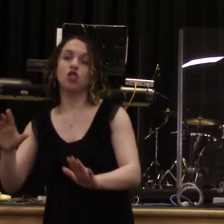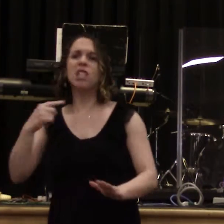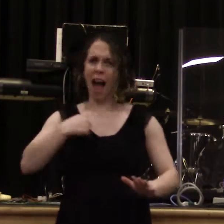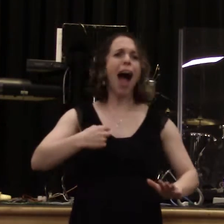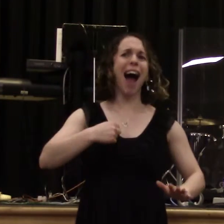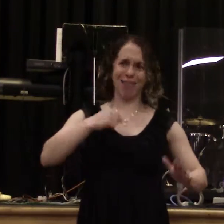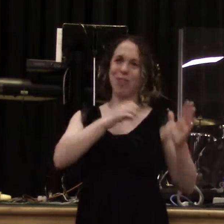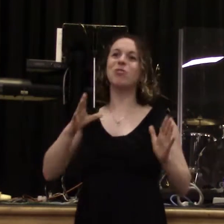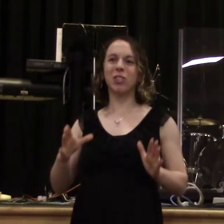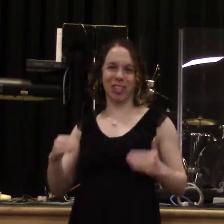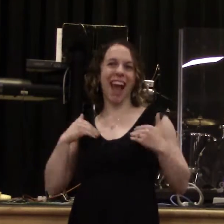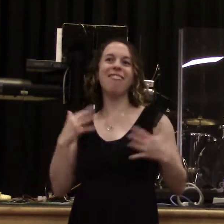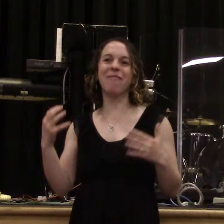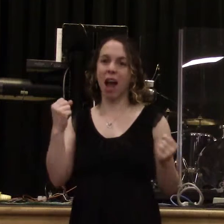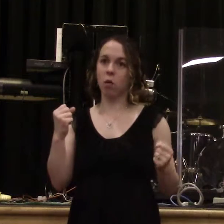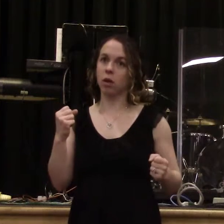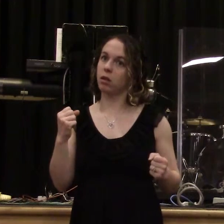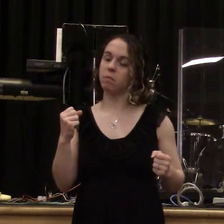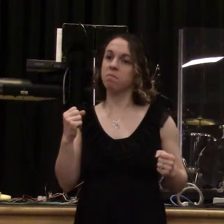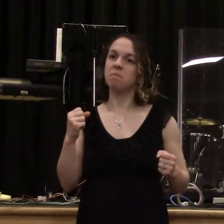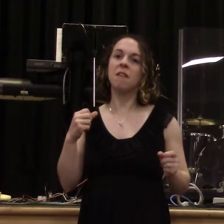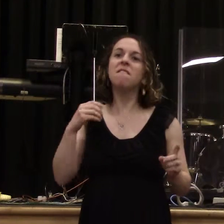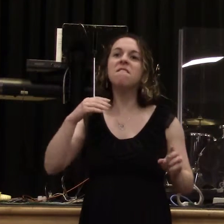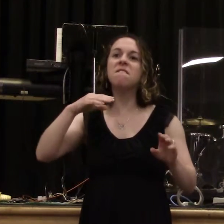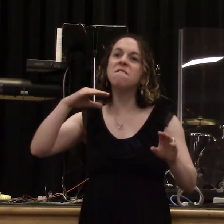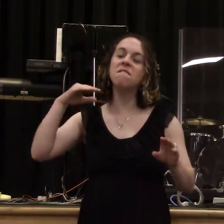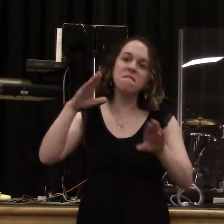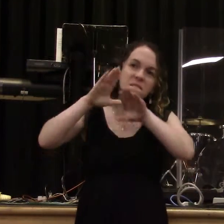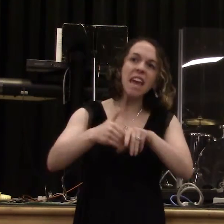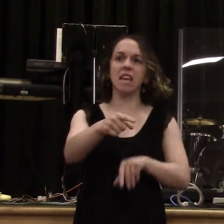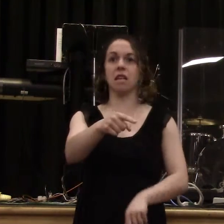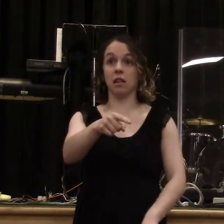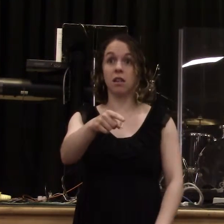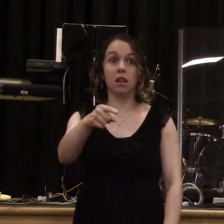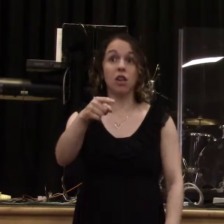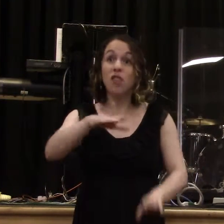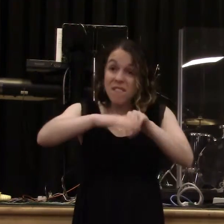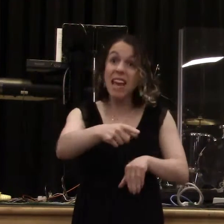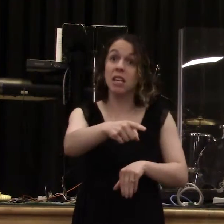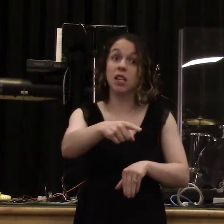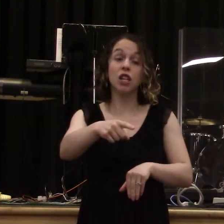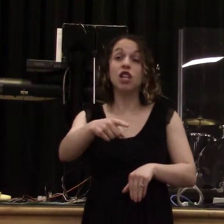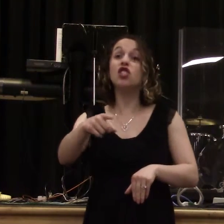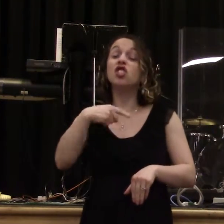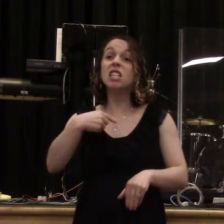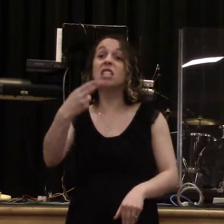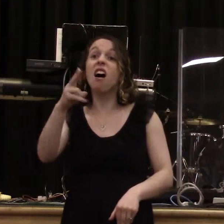all this power. Hey, she might have power. ain't coming from me. I want you to know, she's an ungodly hussy. And you need to take away.